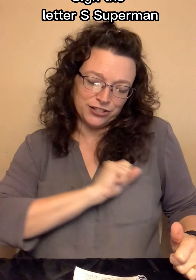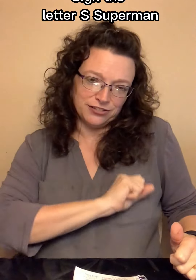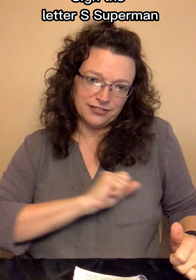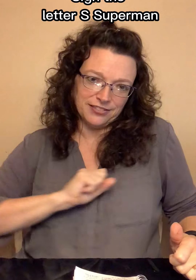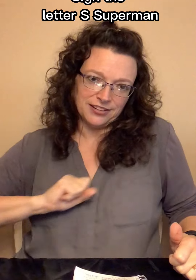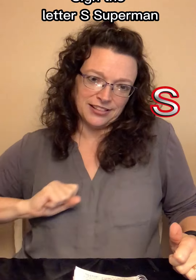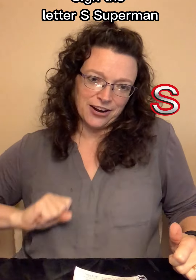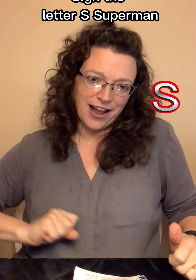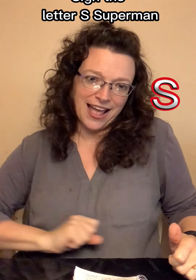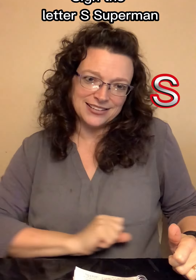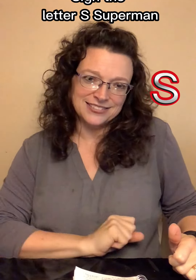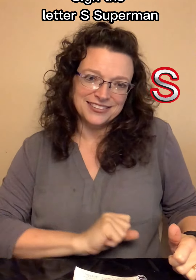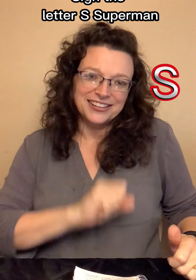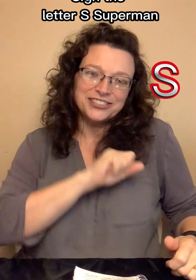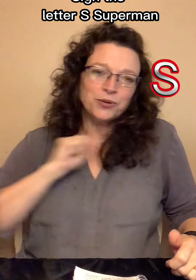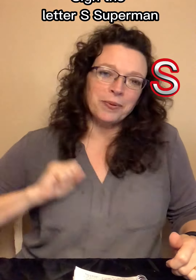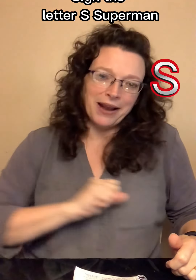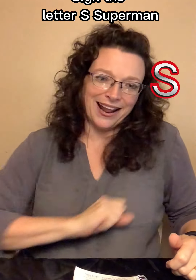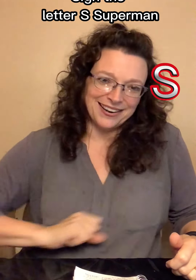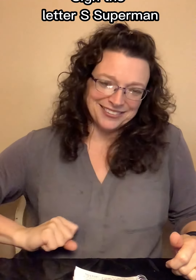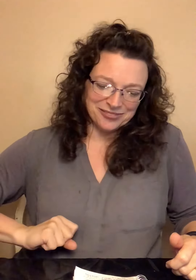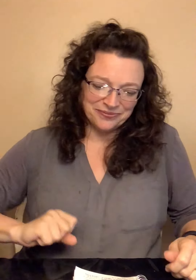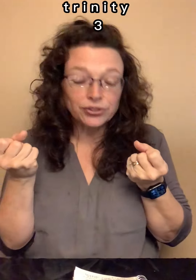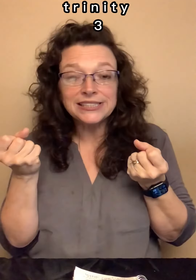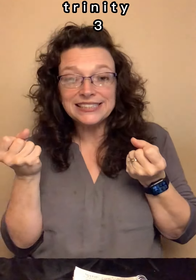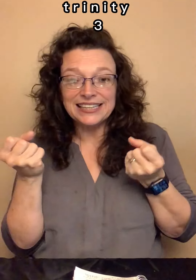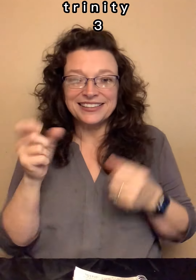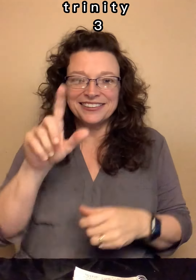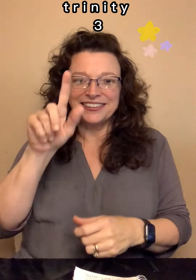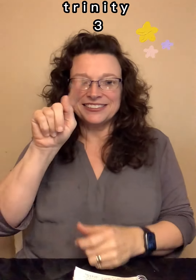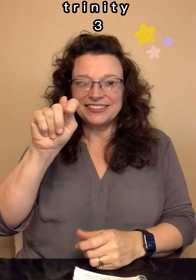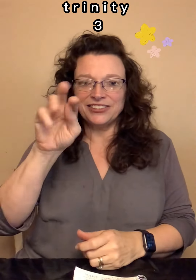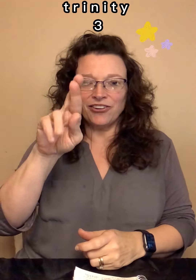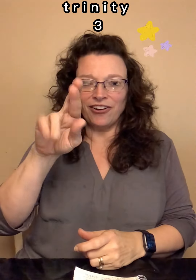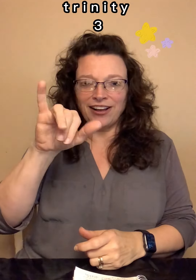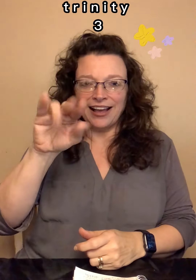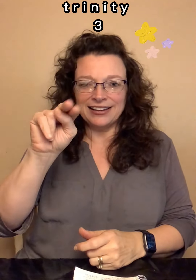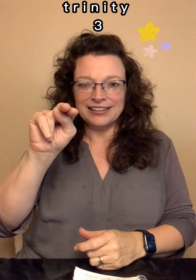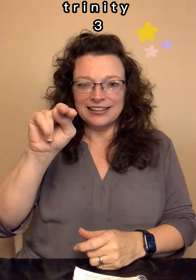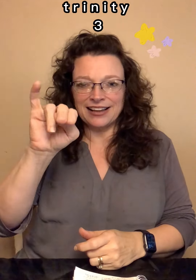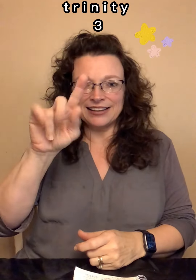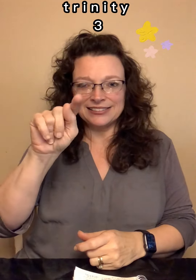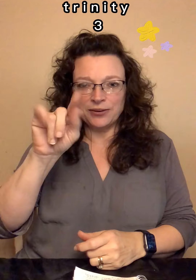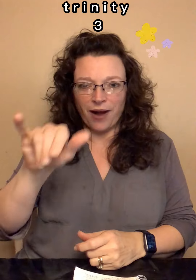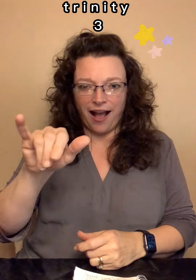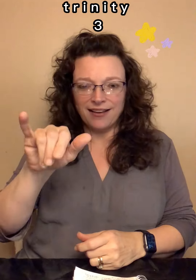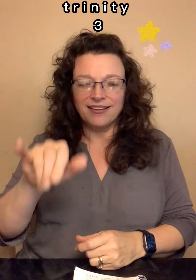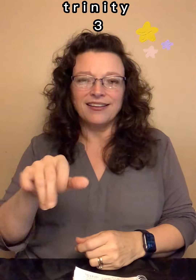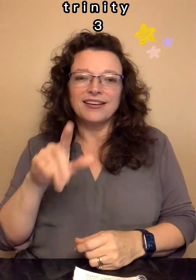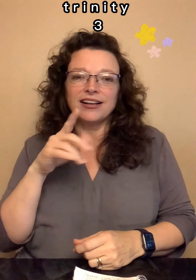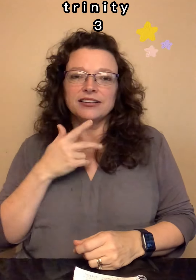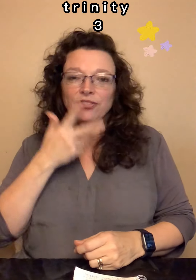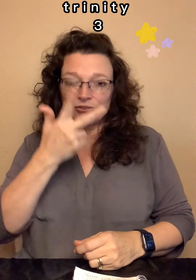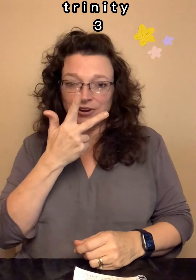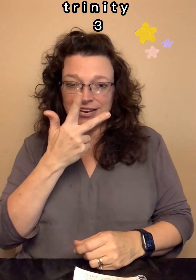the letter S. Superman. Trinity. T-R-I-N-I-T-Y. Three.